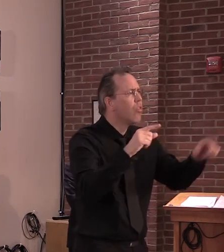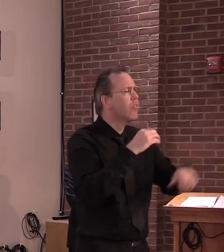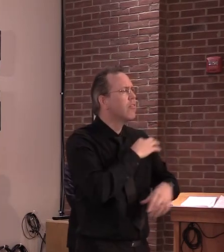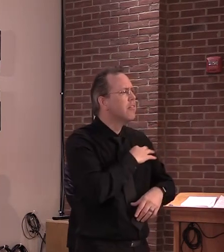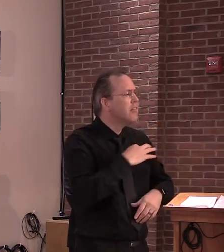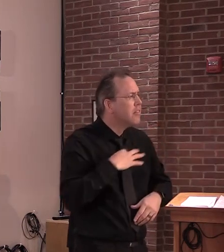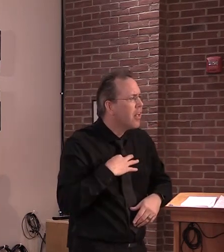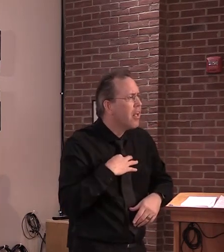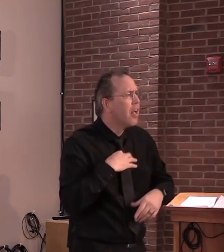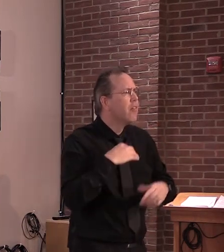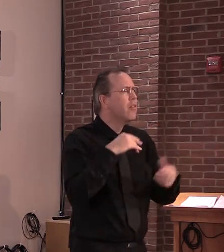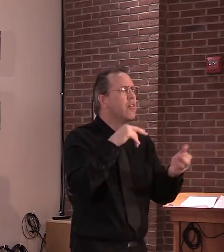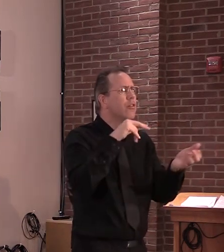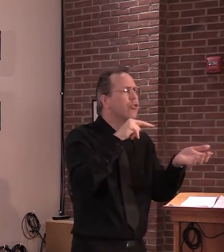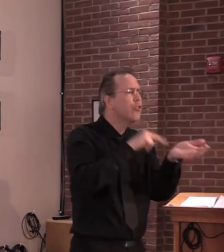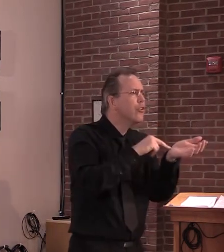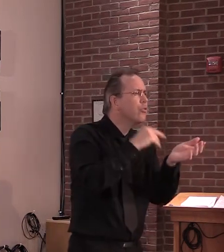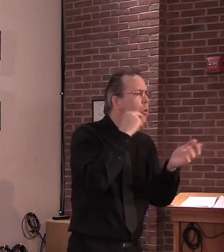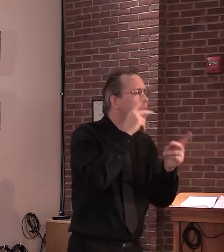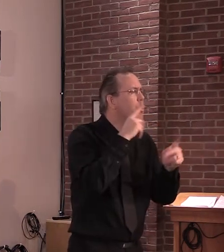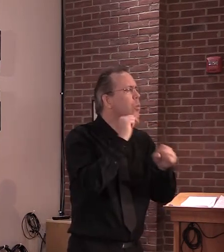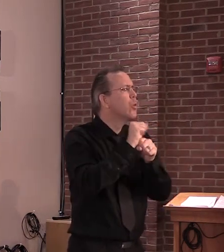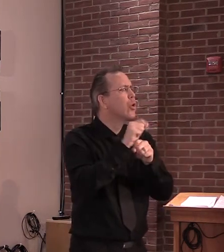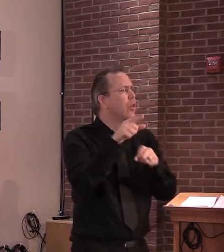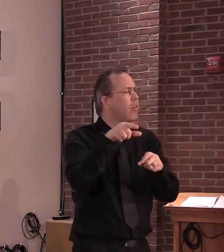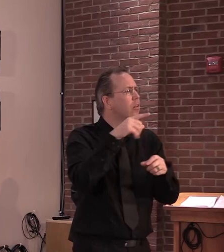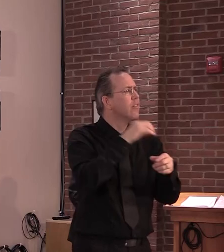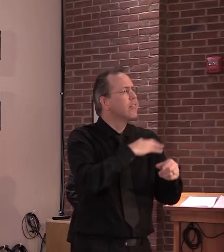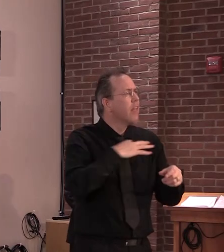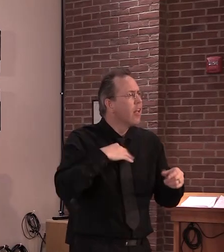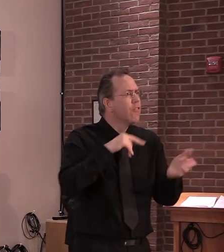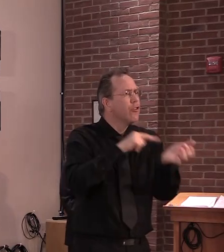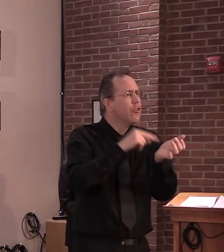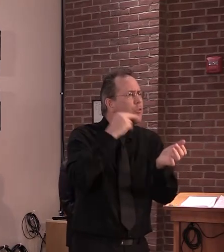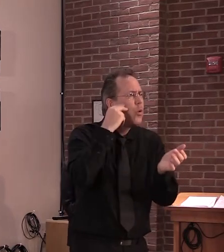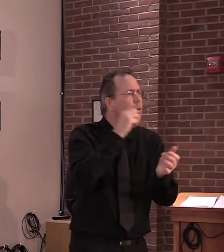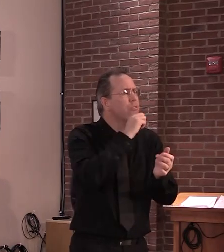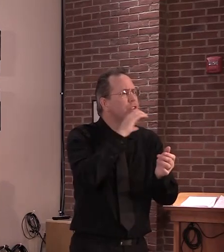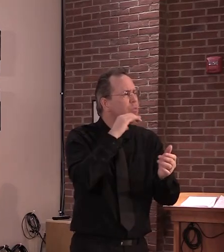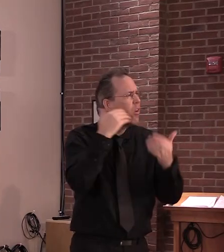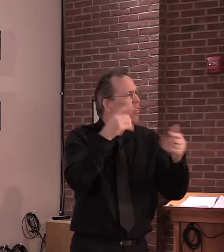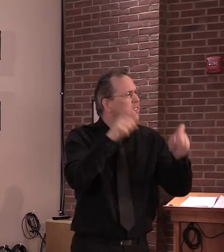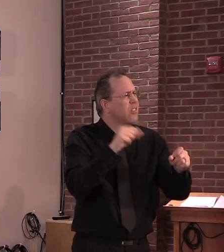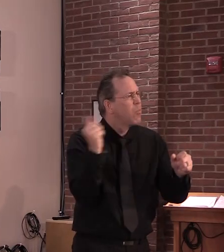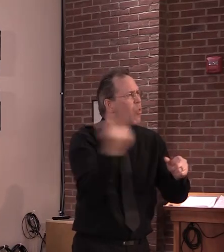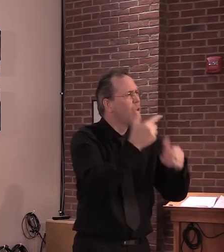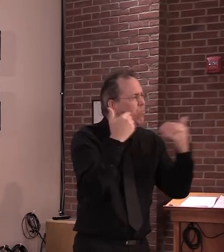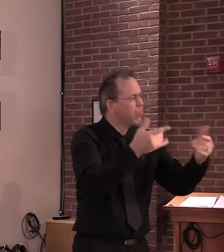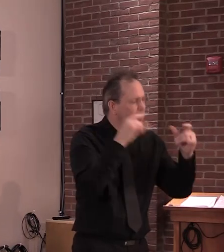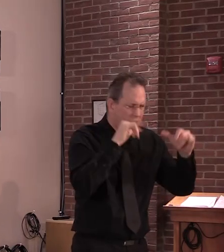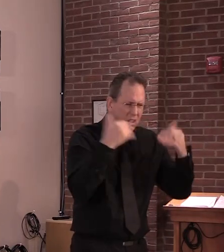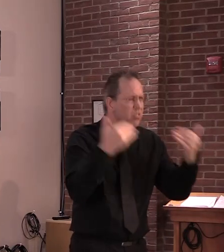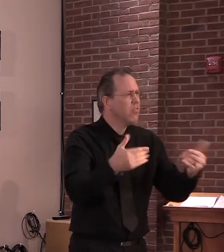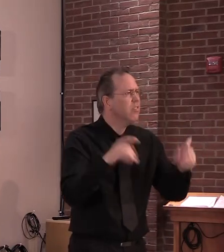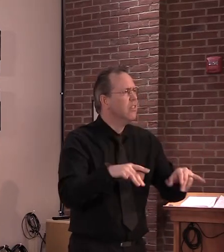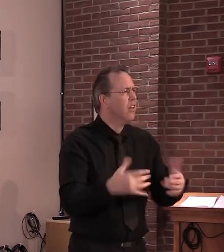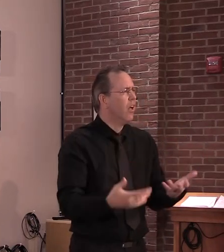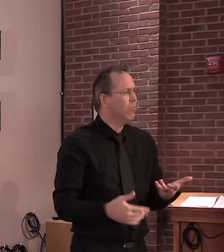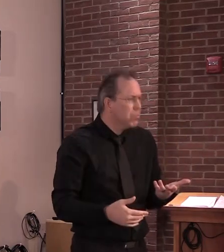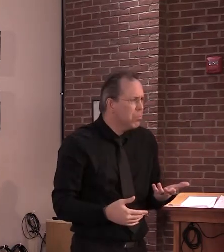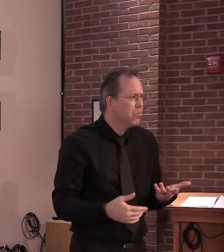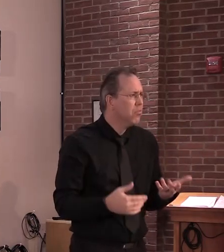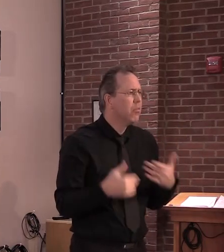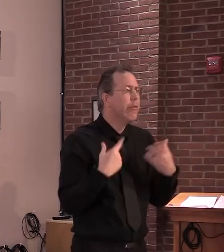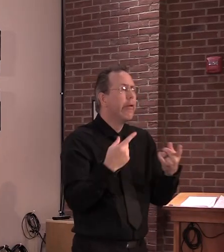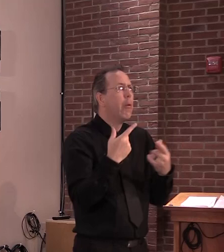Yeah, that's a great question. The fact of the matter is I would say